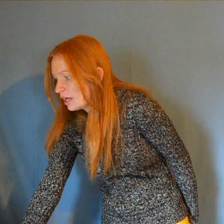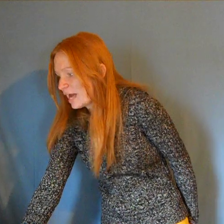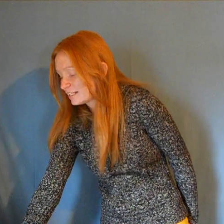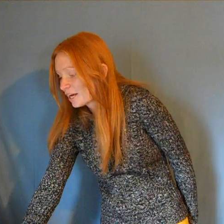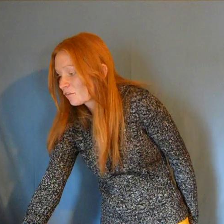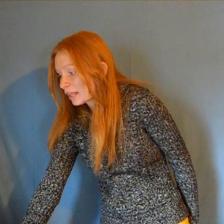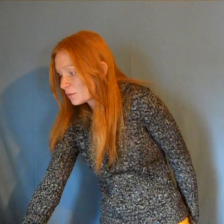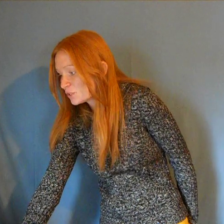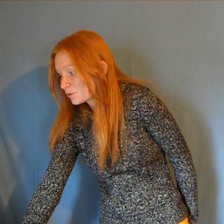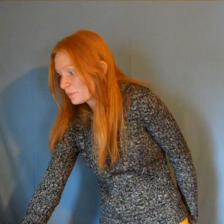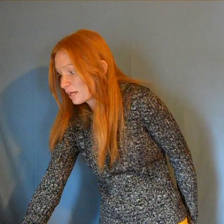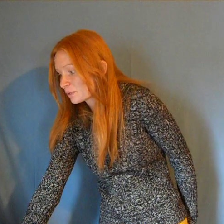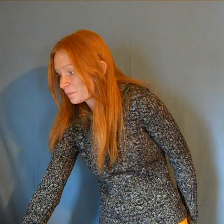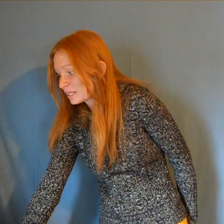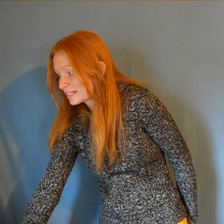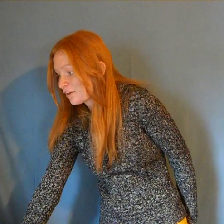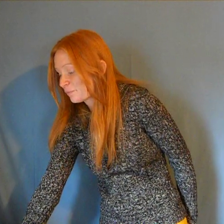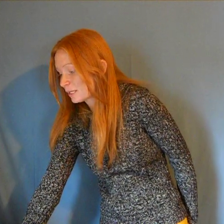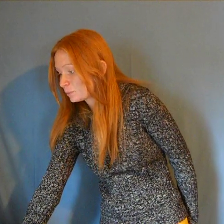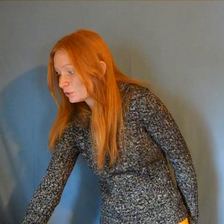At Deaf clubs, you would be able to meet Deaf people.